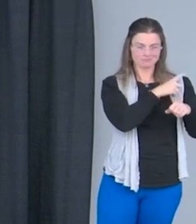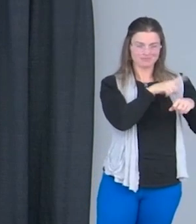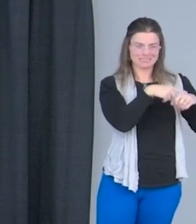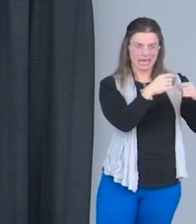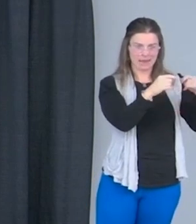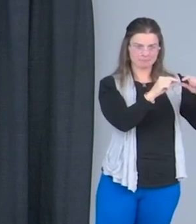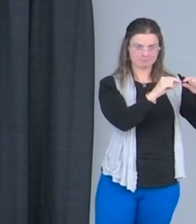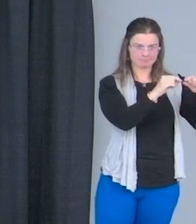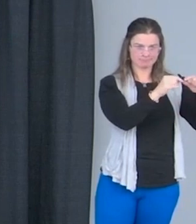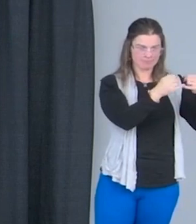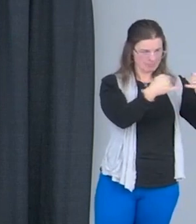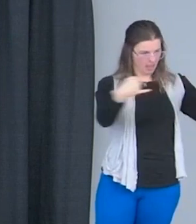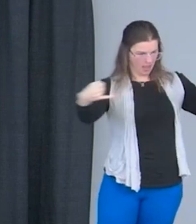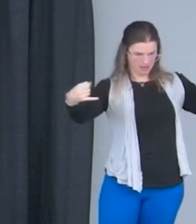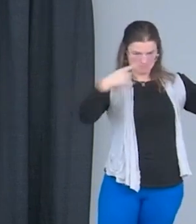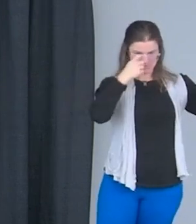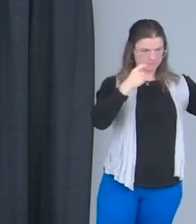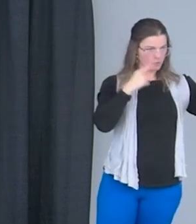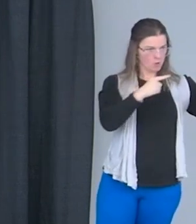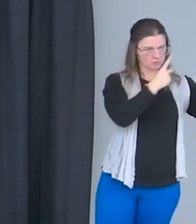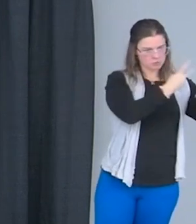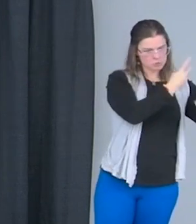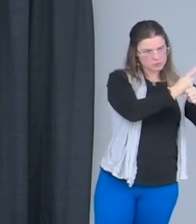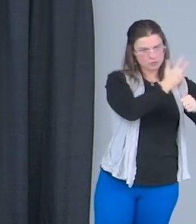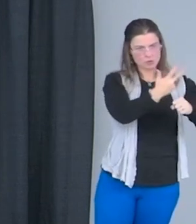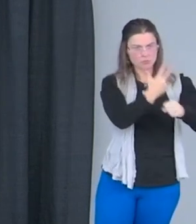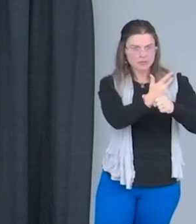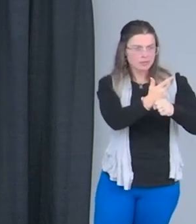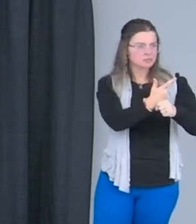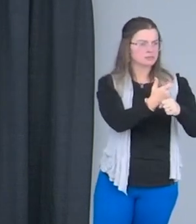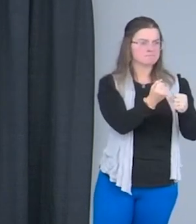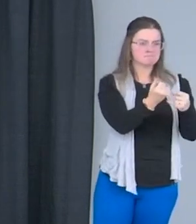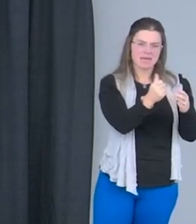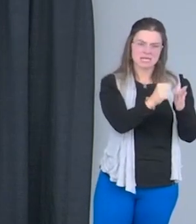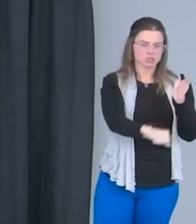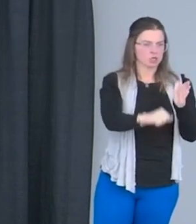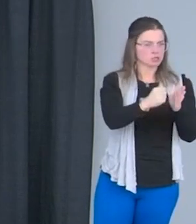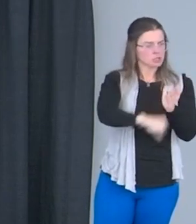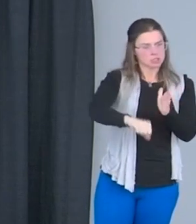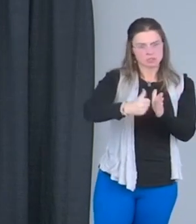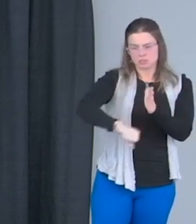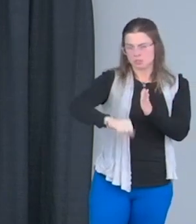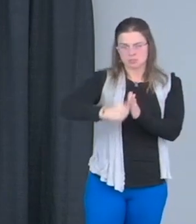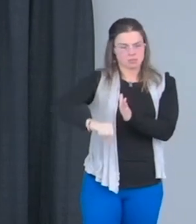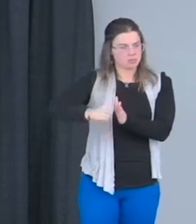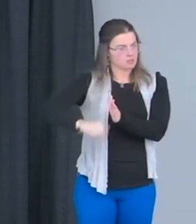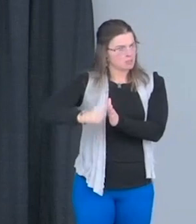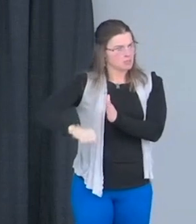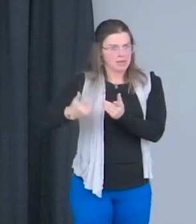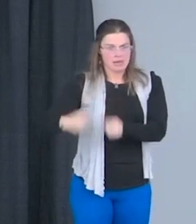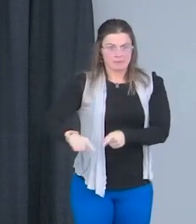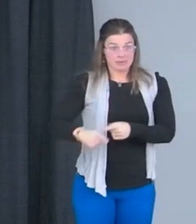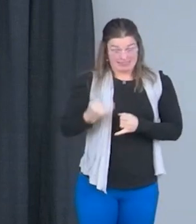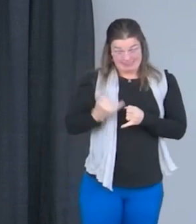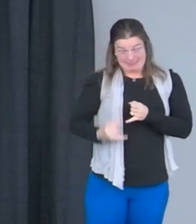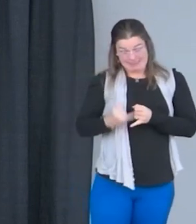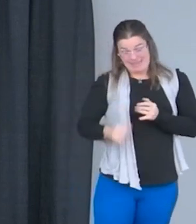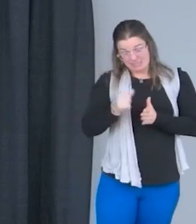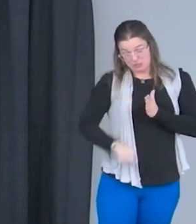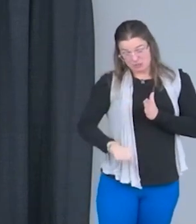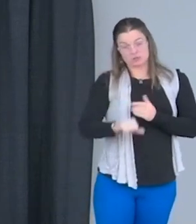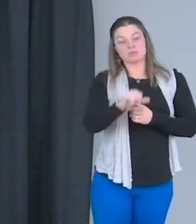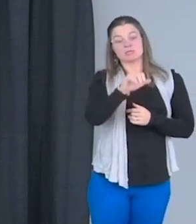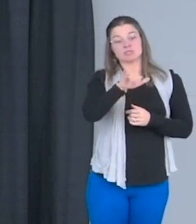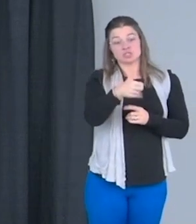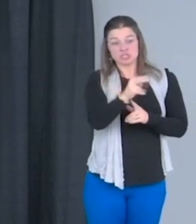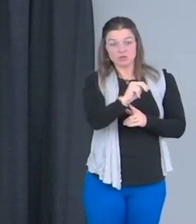for the next two to three years, I was going through all these surgeries. My last, my last surgery was January 2015,